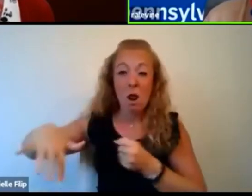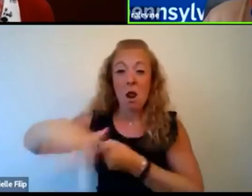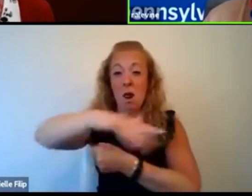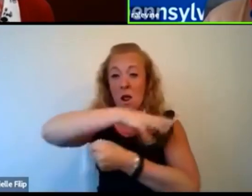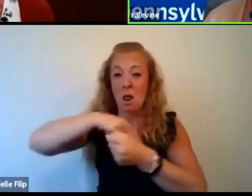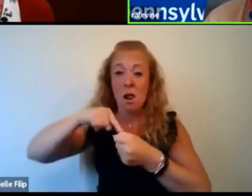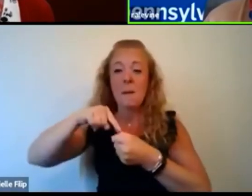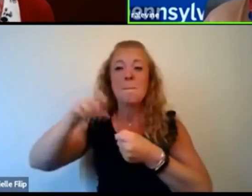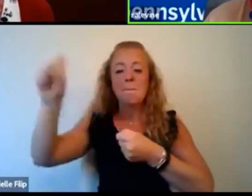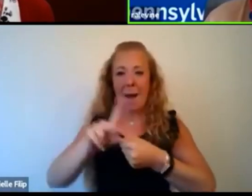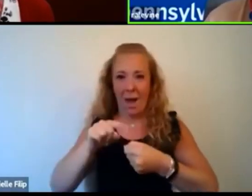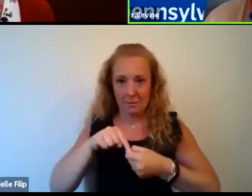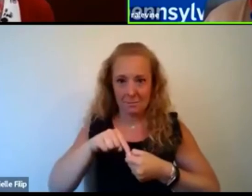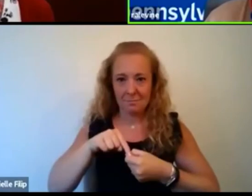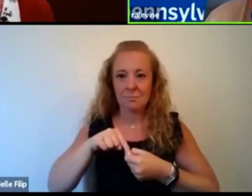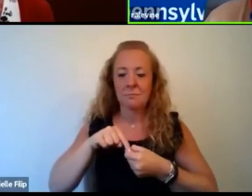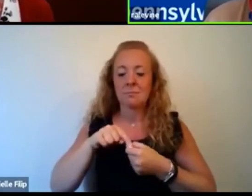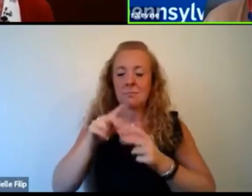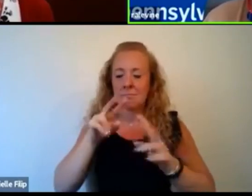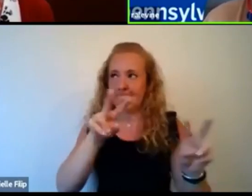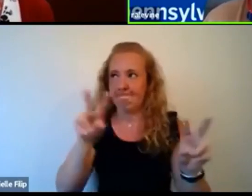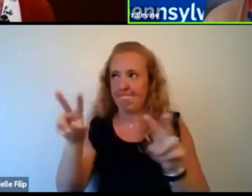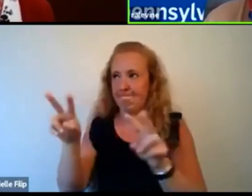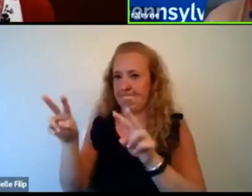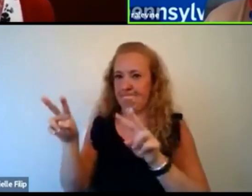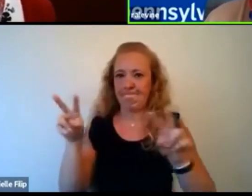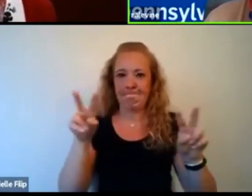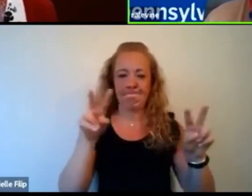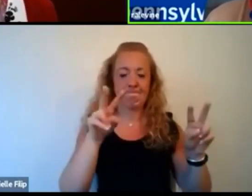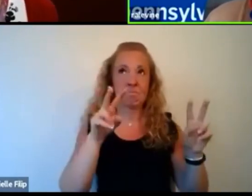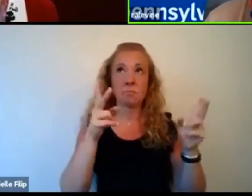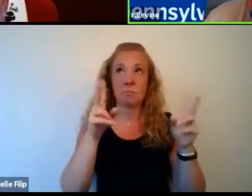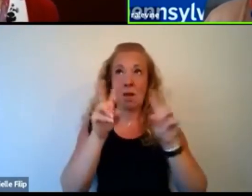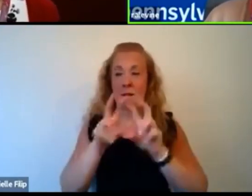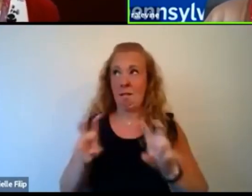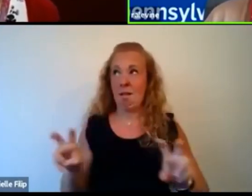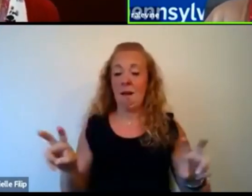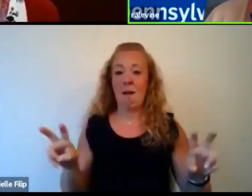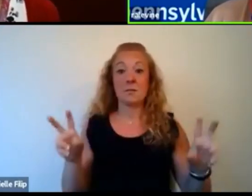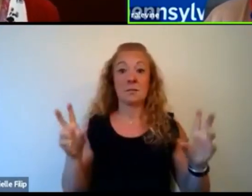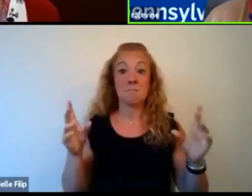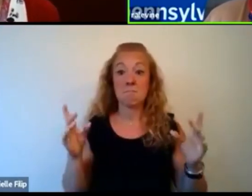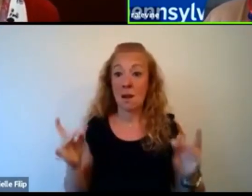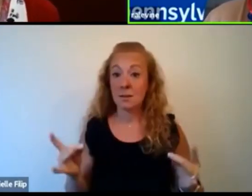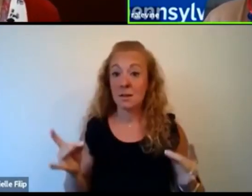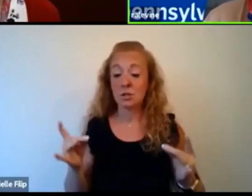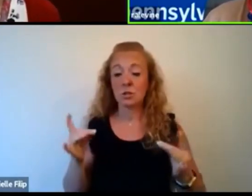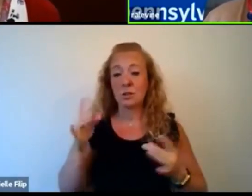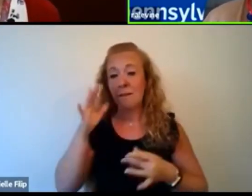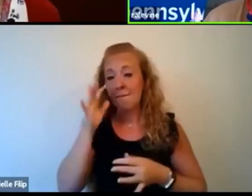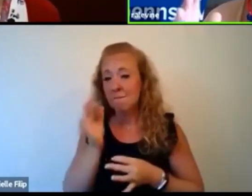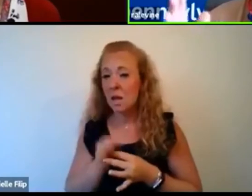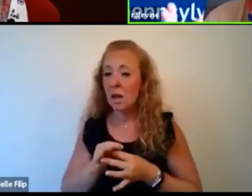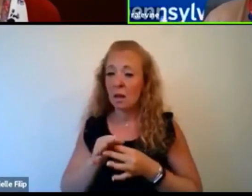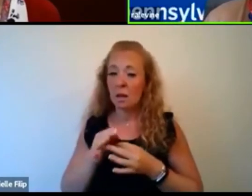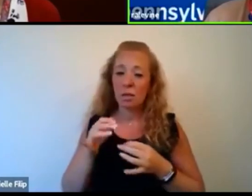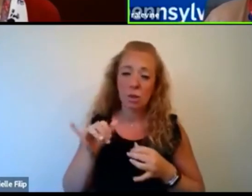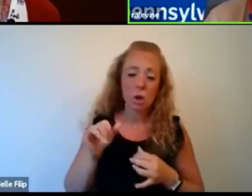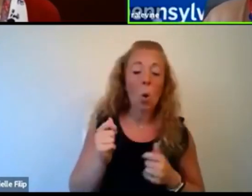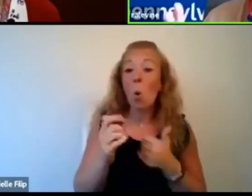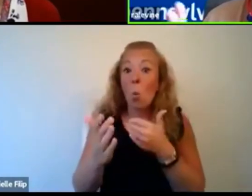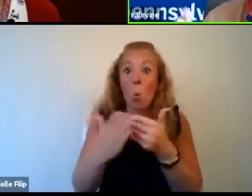you do. So whatever, whether, you know, whether it's music, art, meditation, yoga, your, your faith and spirituality, whatever